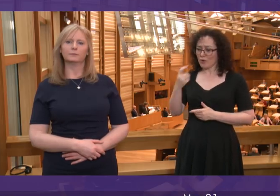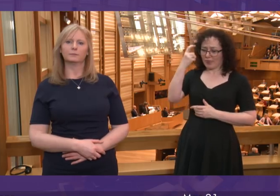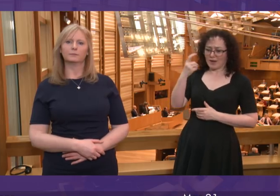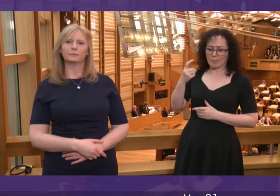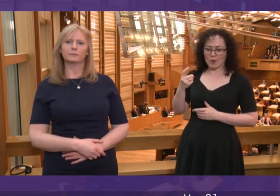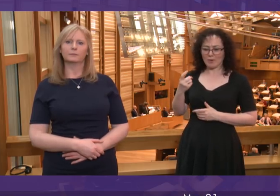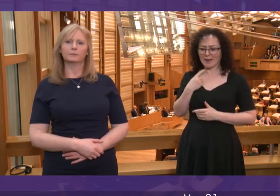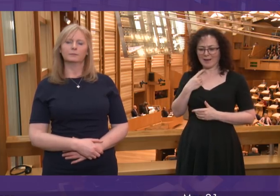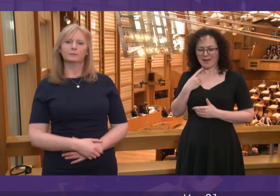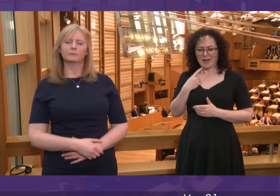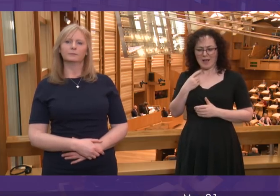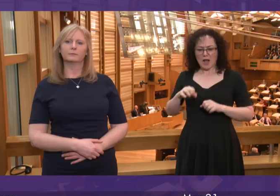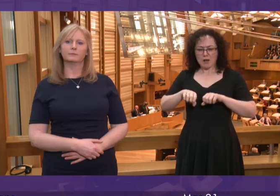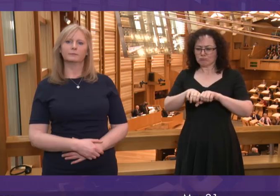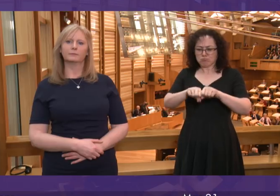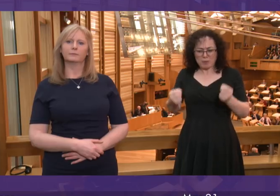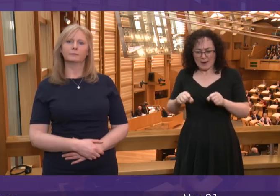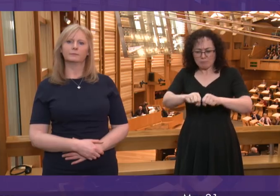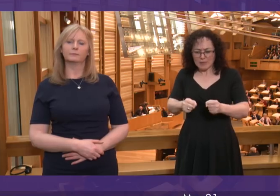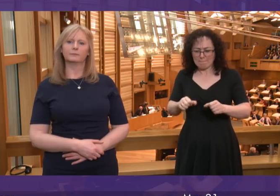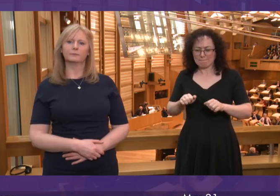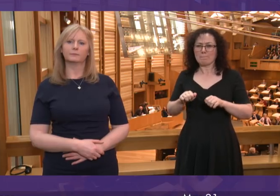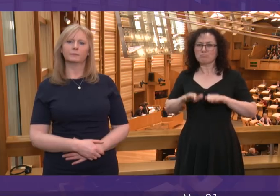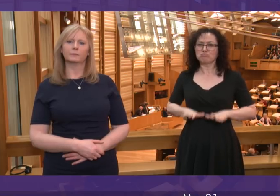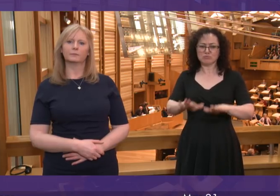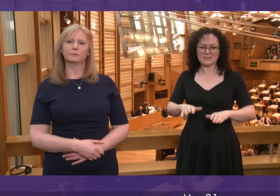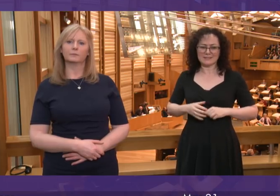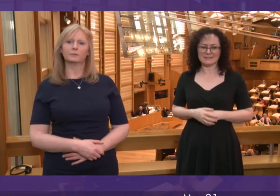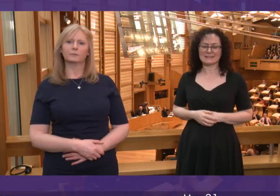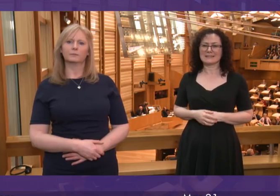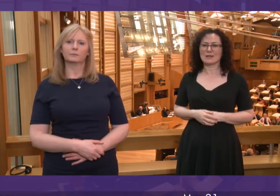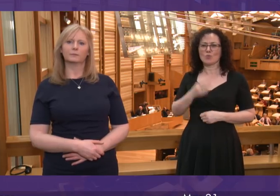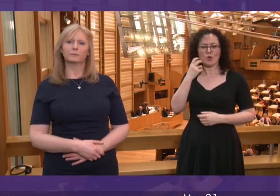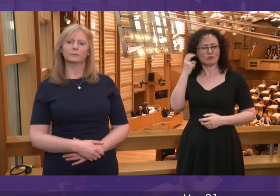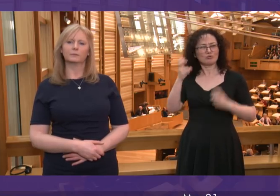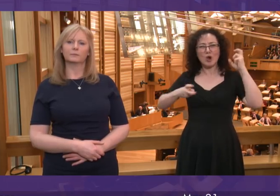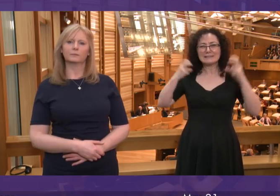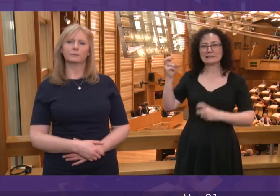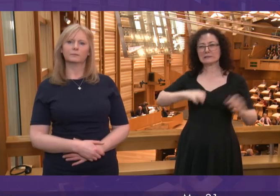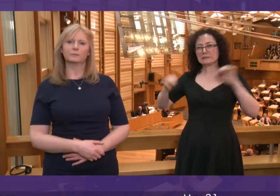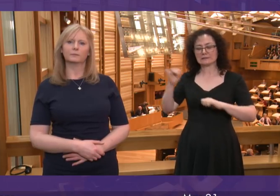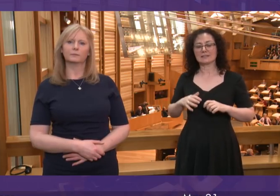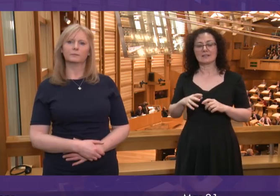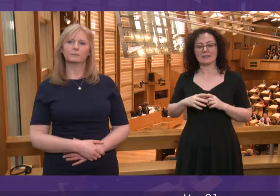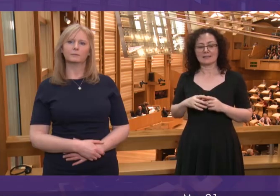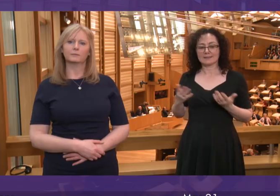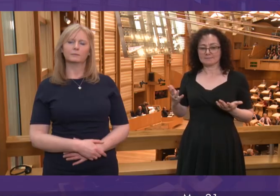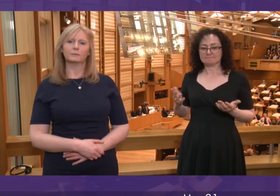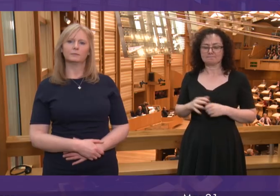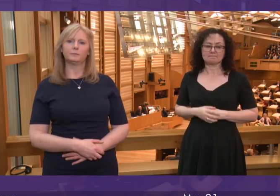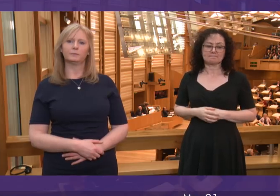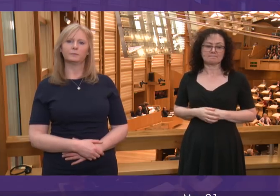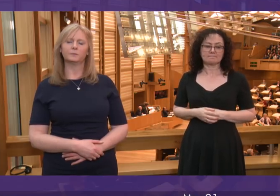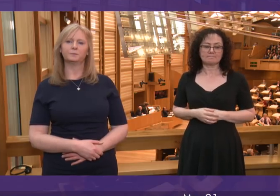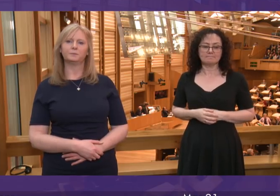will be chaotic but breaking up one of 300 years will be a piece of cake. She is the inconsistent one.